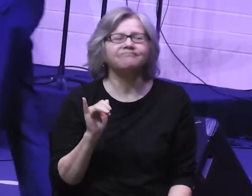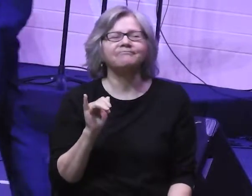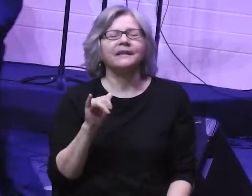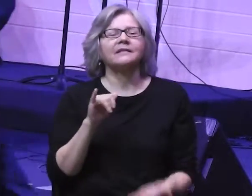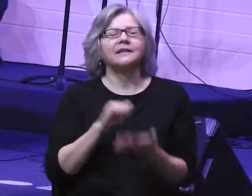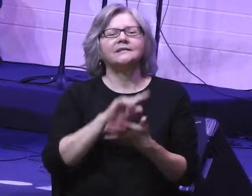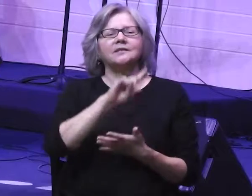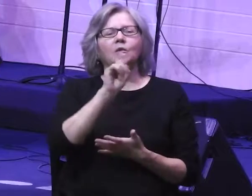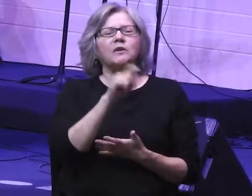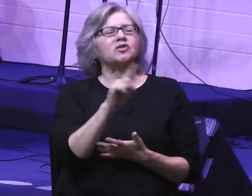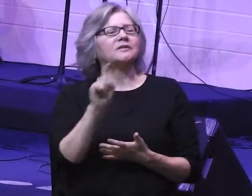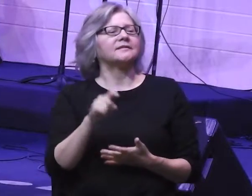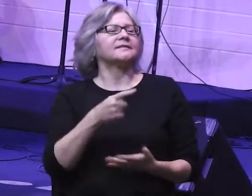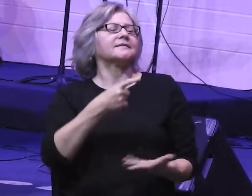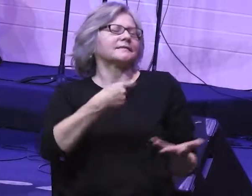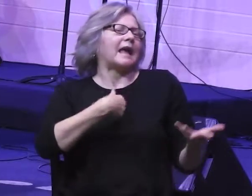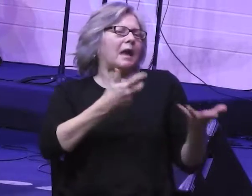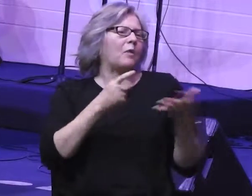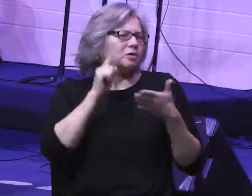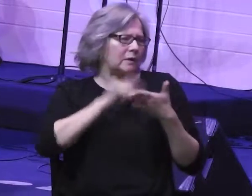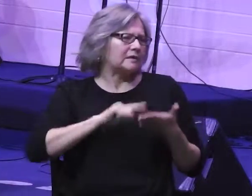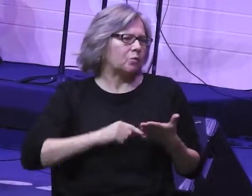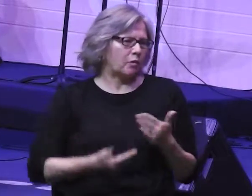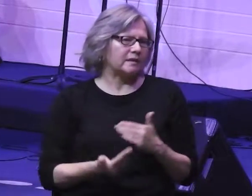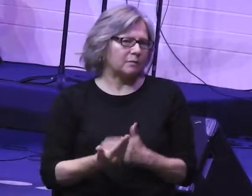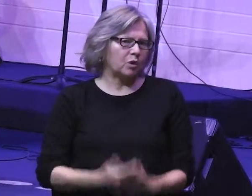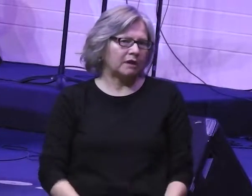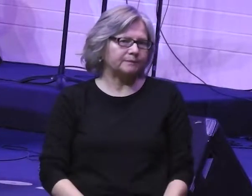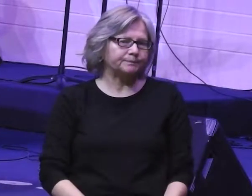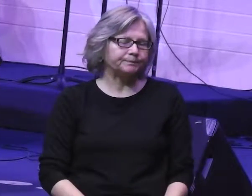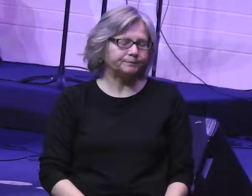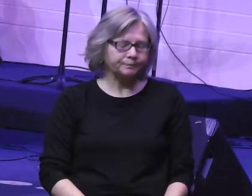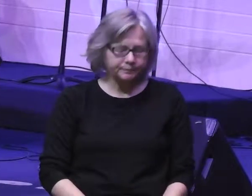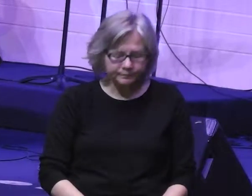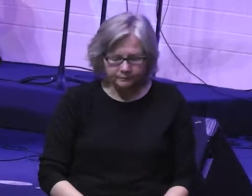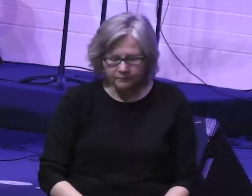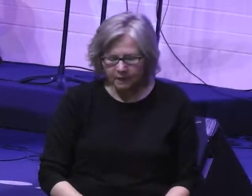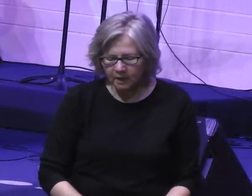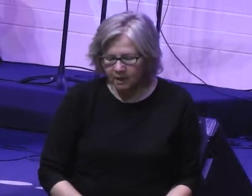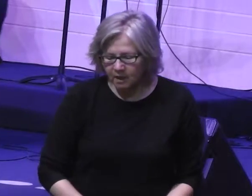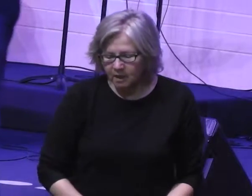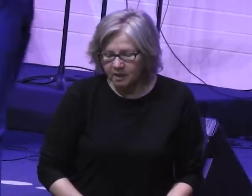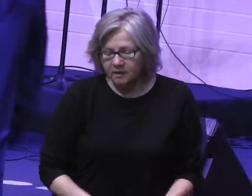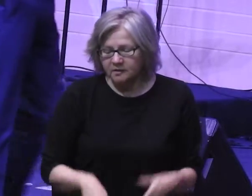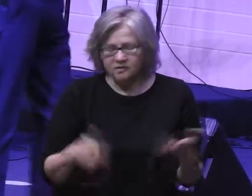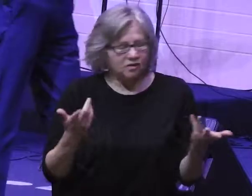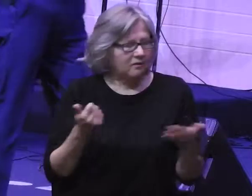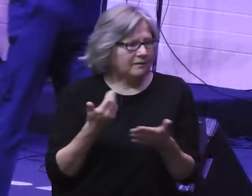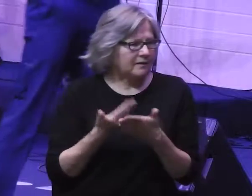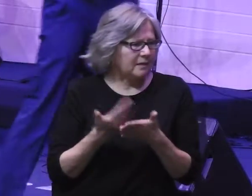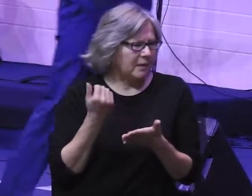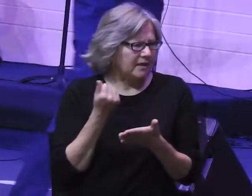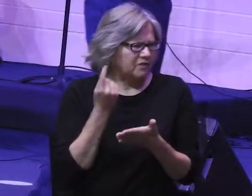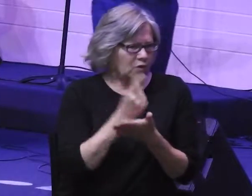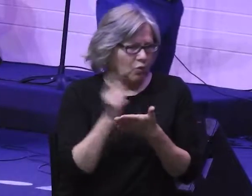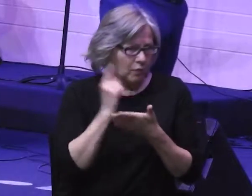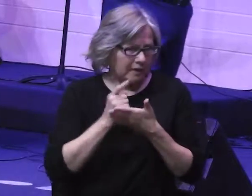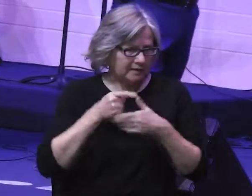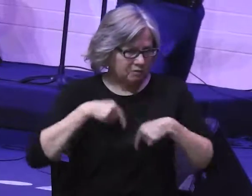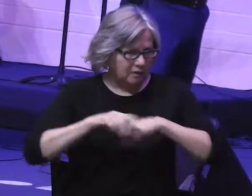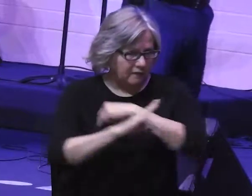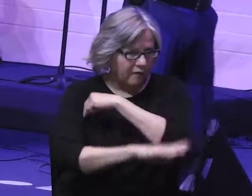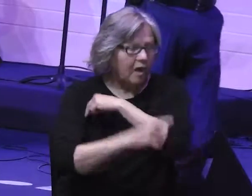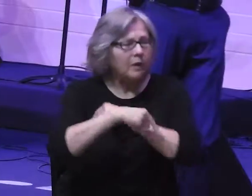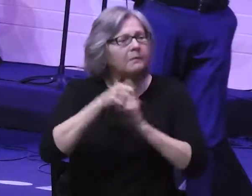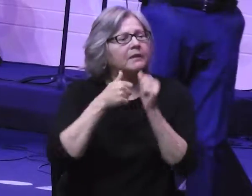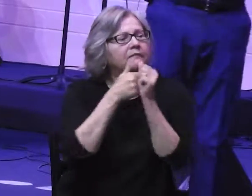questions that I want us to explore this morning. Now, in this sermon series, the last weeks of this fall, we've been